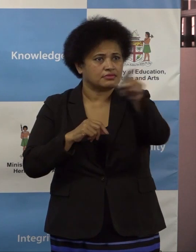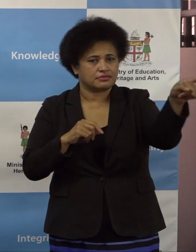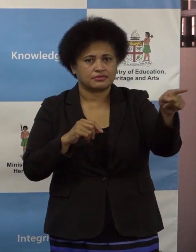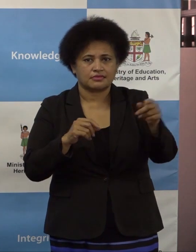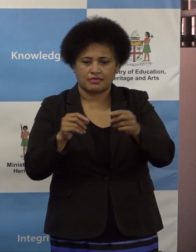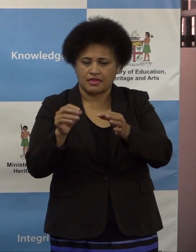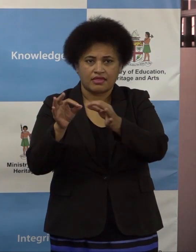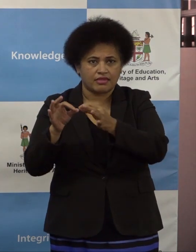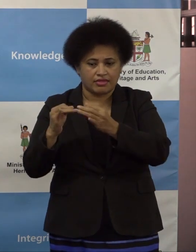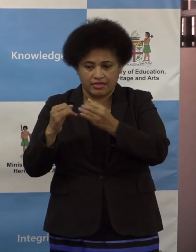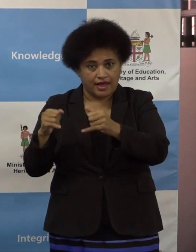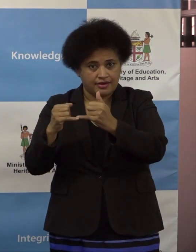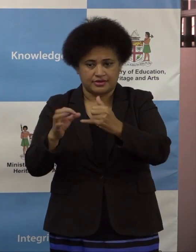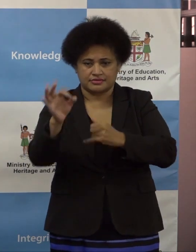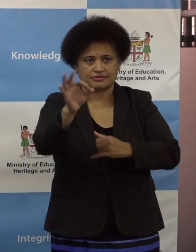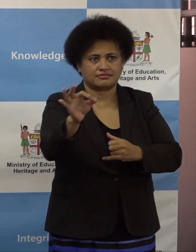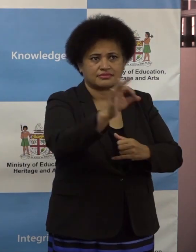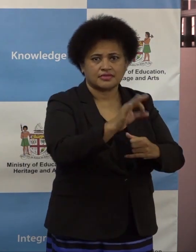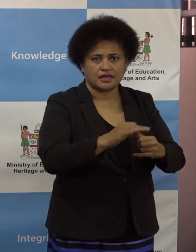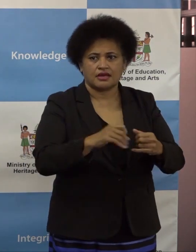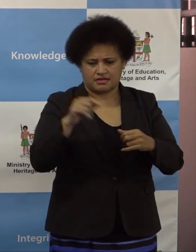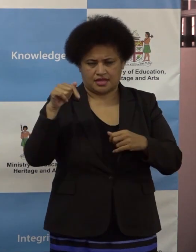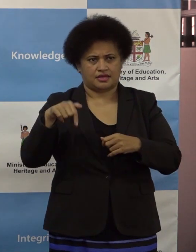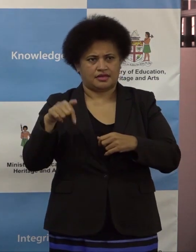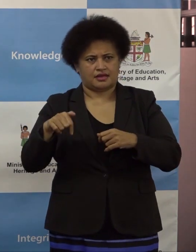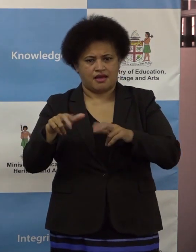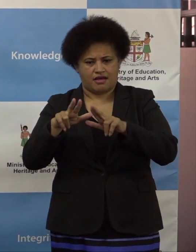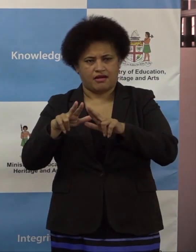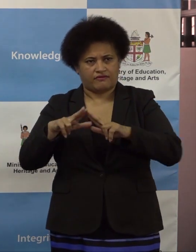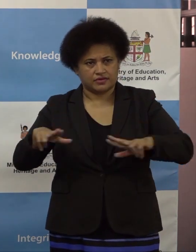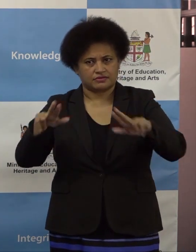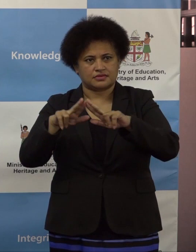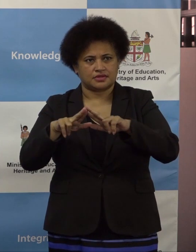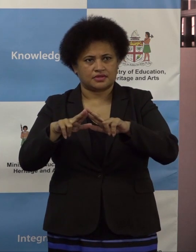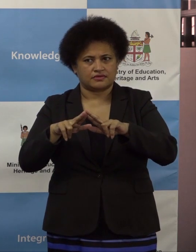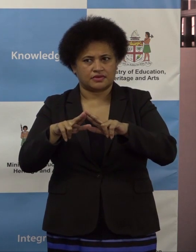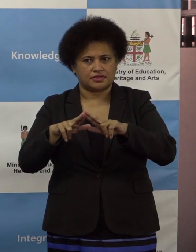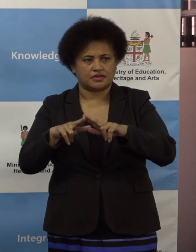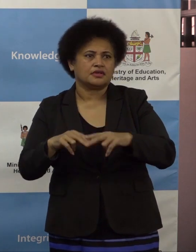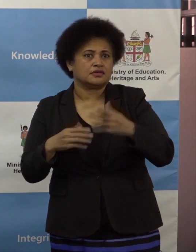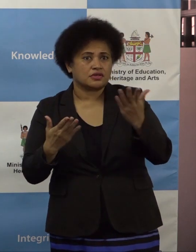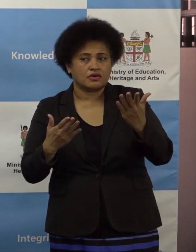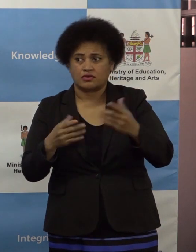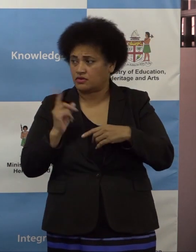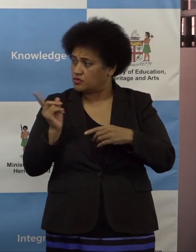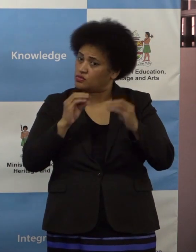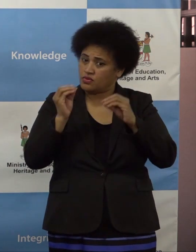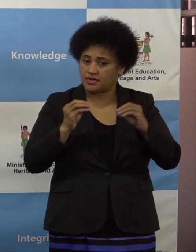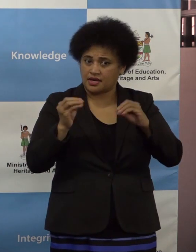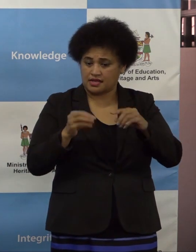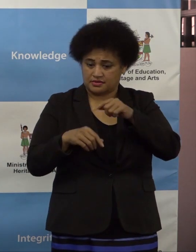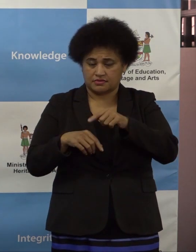Viti level since the Coca-Cola Games last year. Has there been any arrangement done by your office for their return to their schools